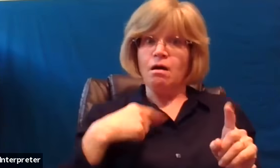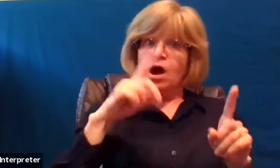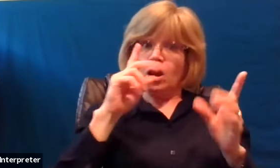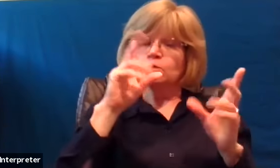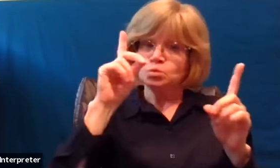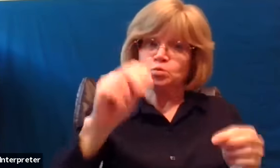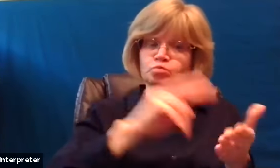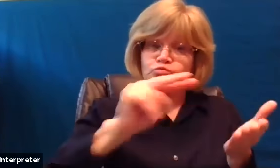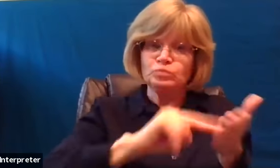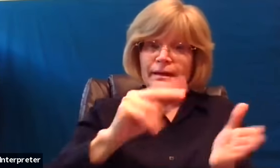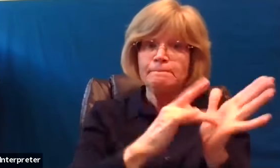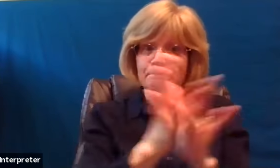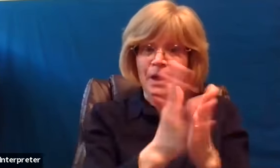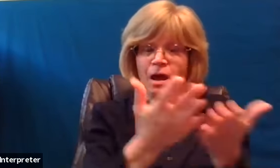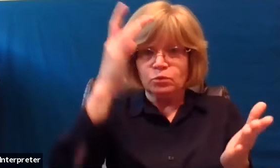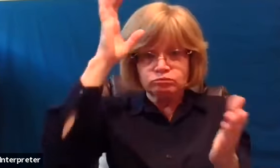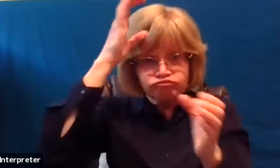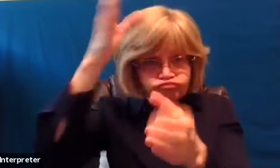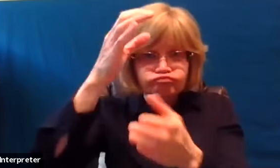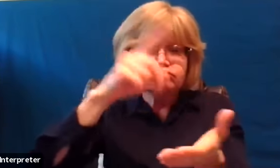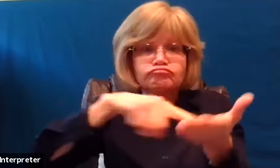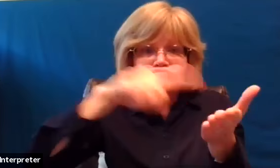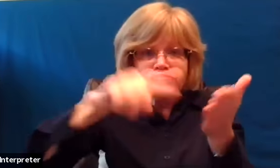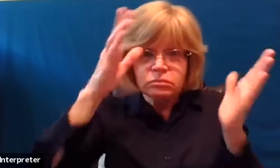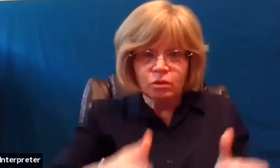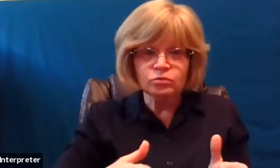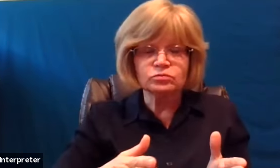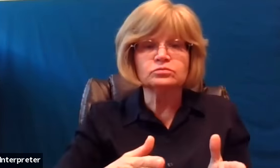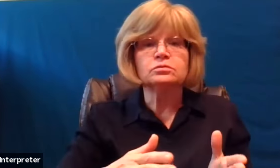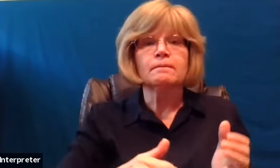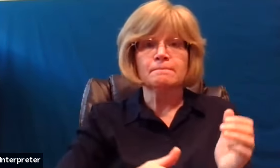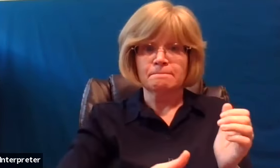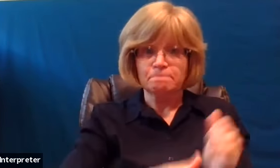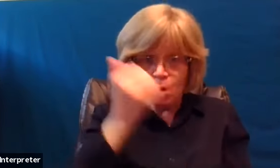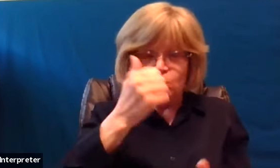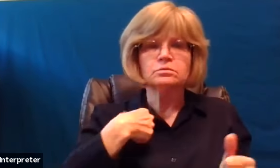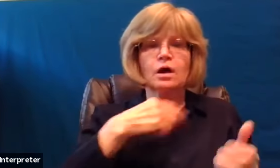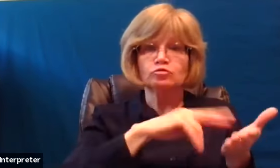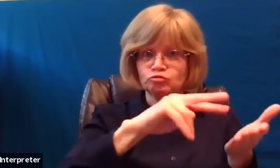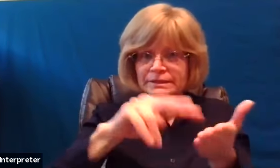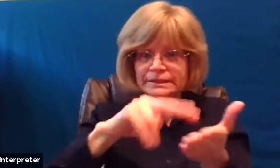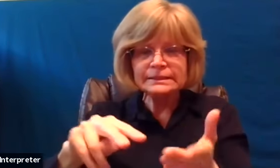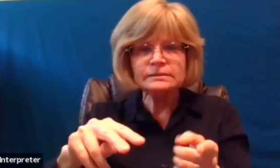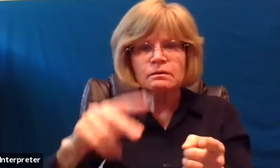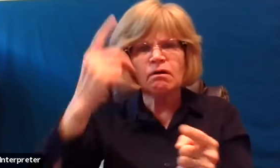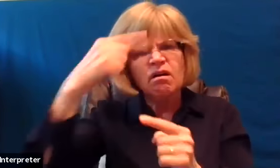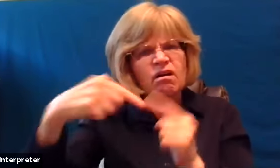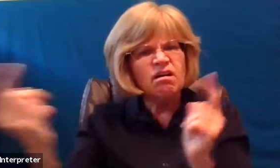respect reject reject what jesus plainly stated these bible scholars